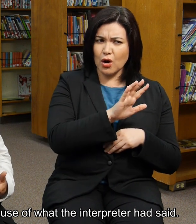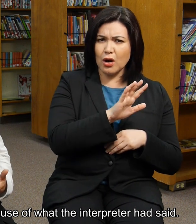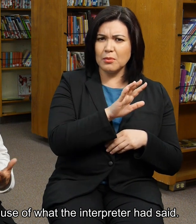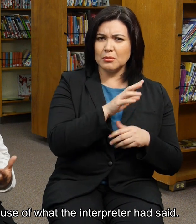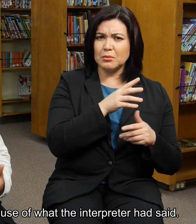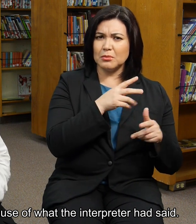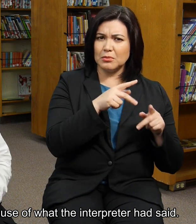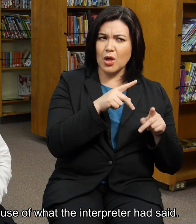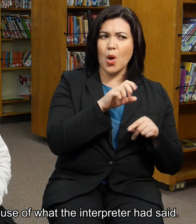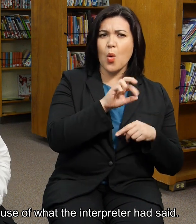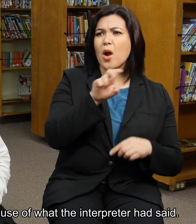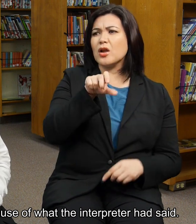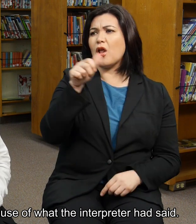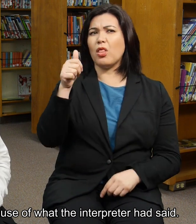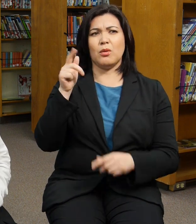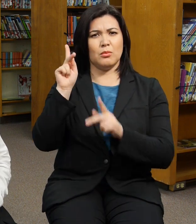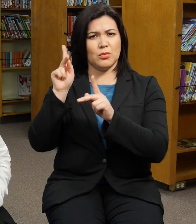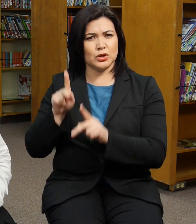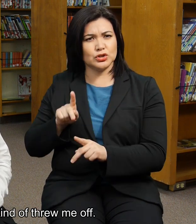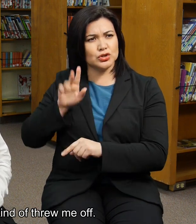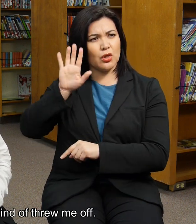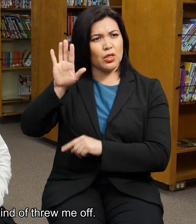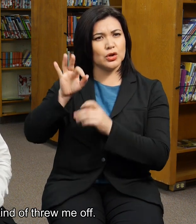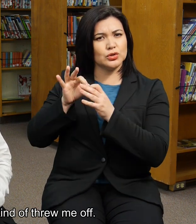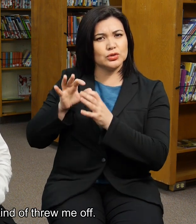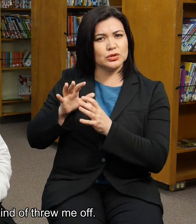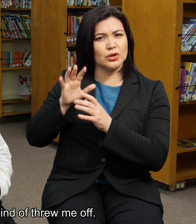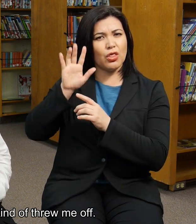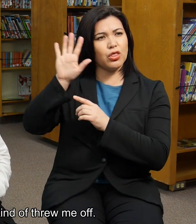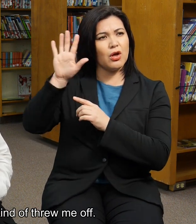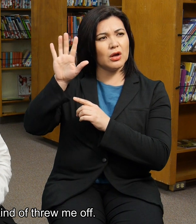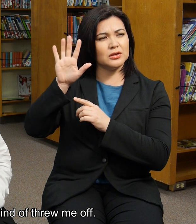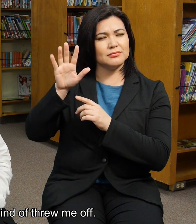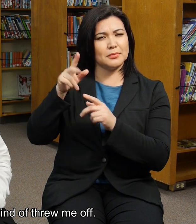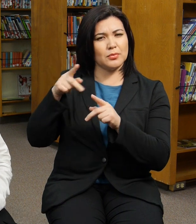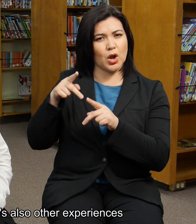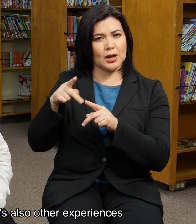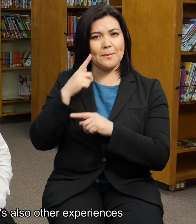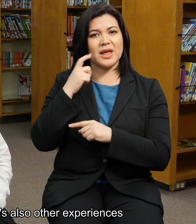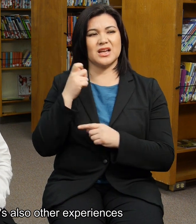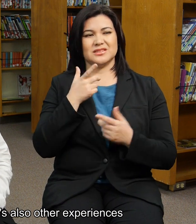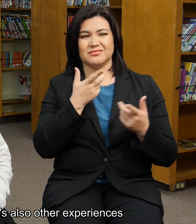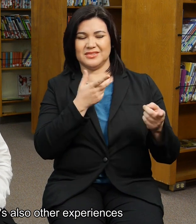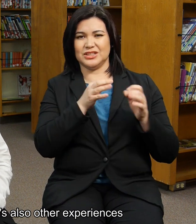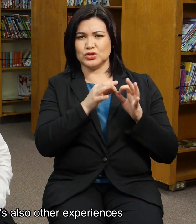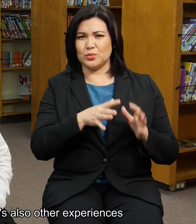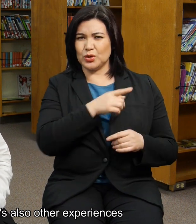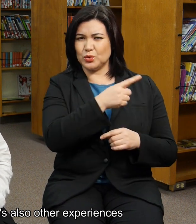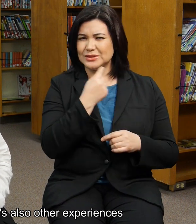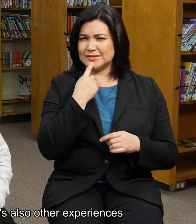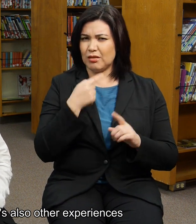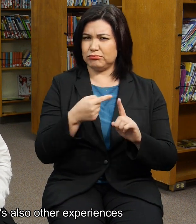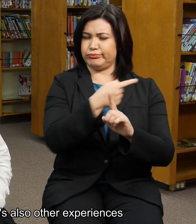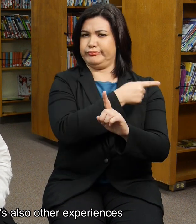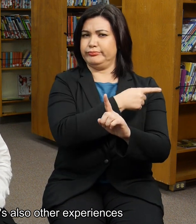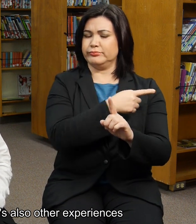know, because of what the interpreter has said. So that kind of threw me off. But, and there's also